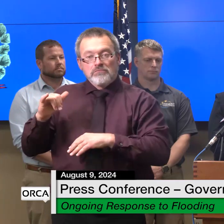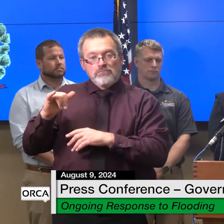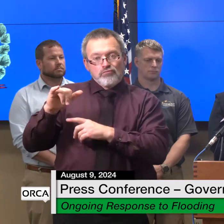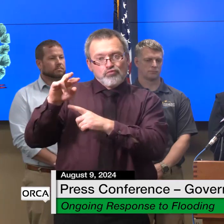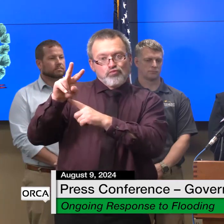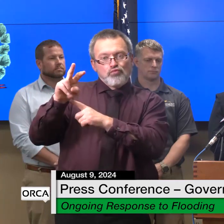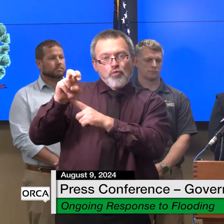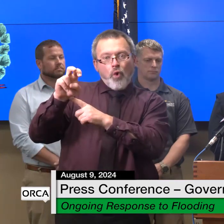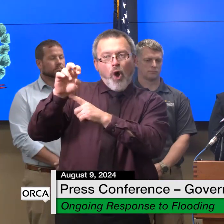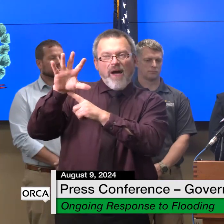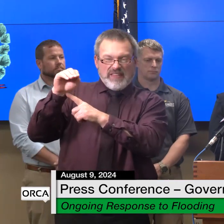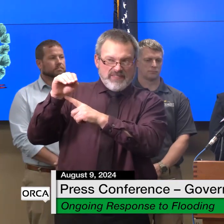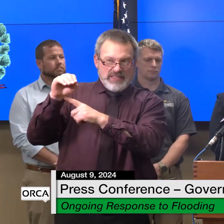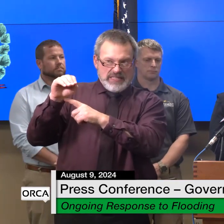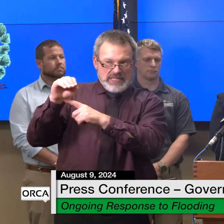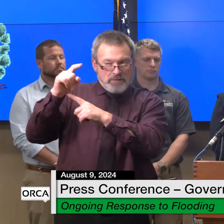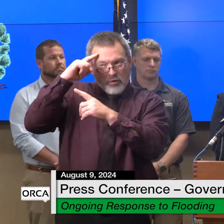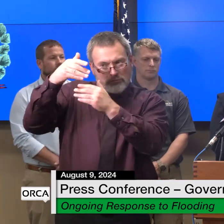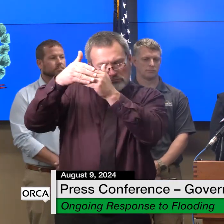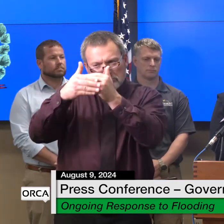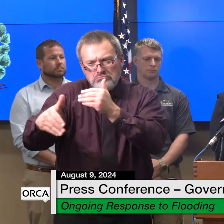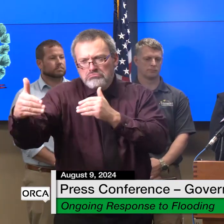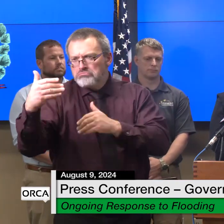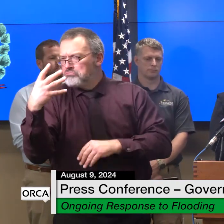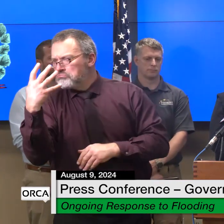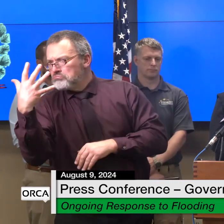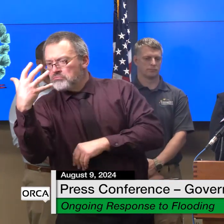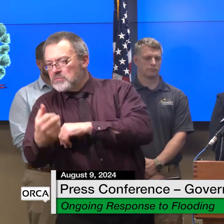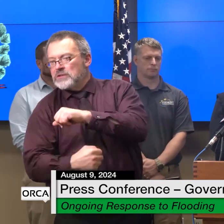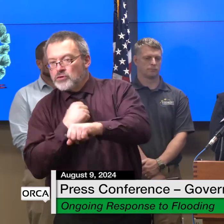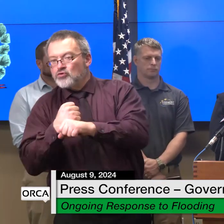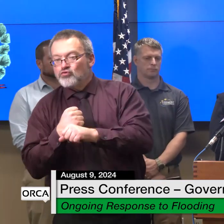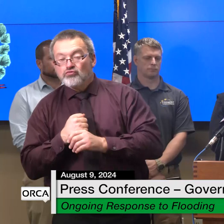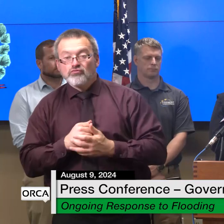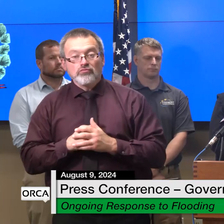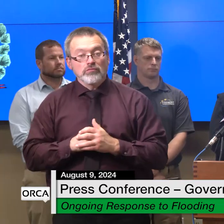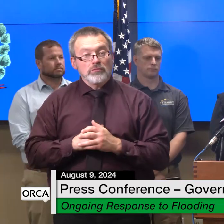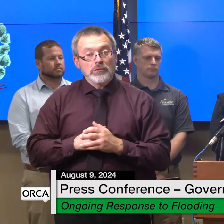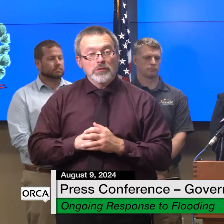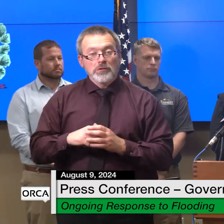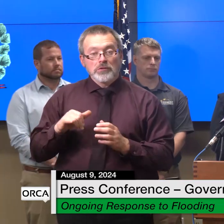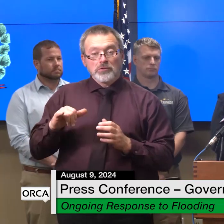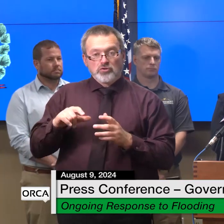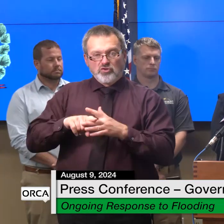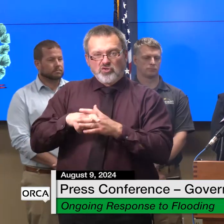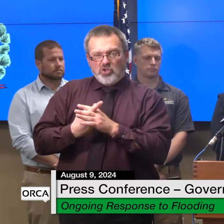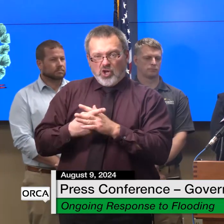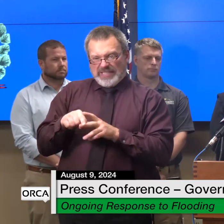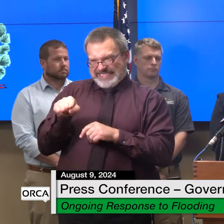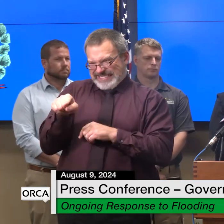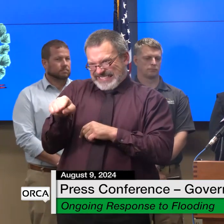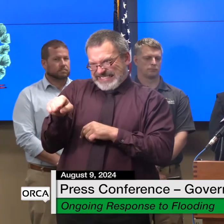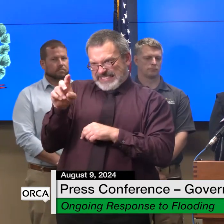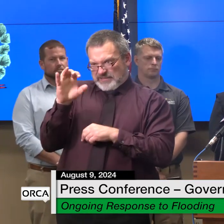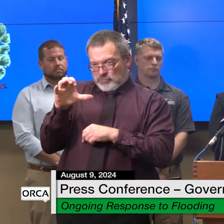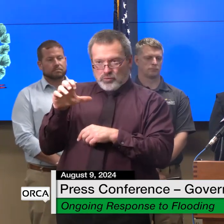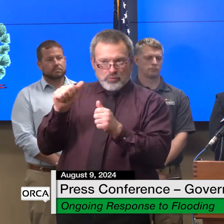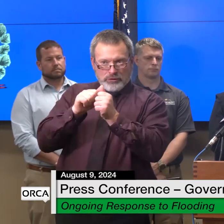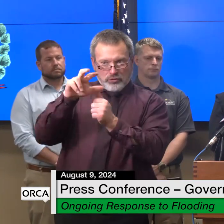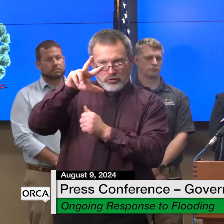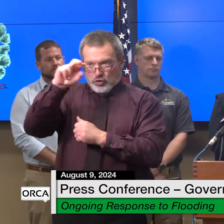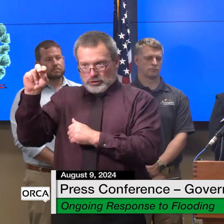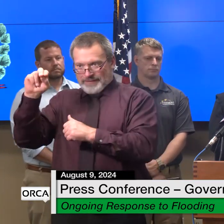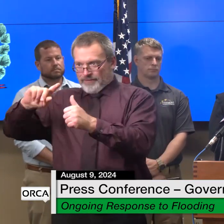next few years as the governor said starting with 30 homes by the end of this year every new